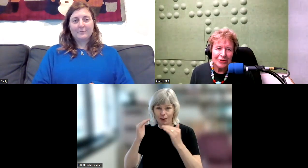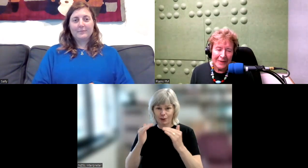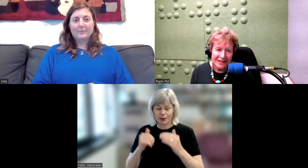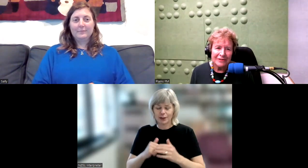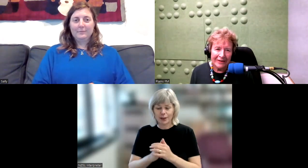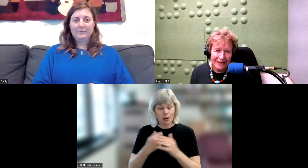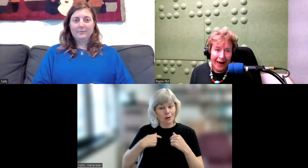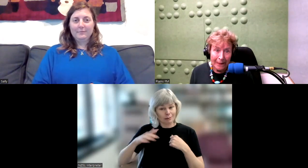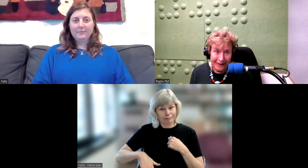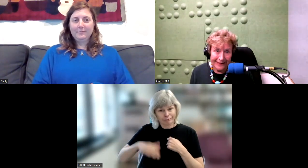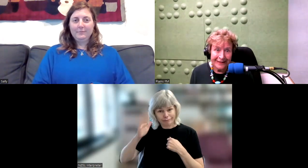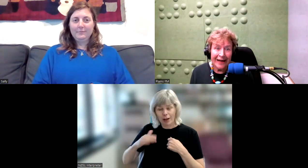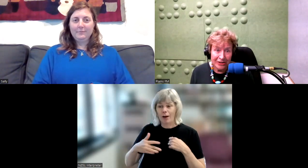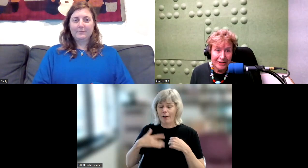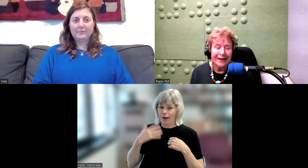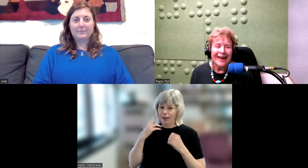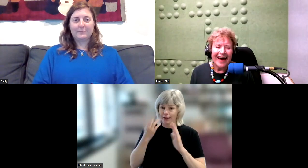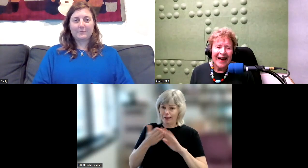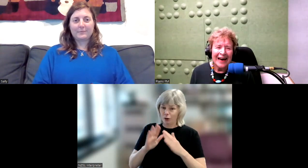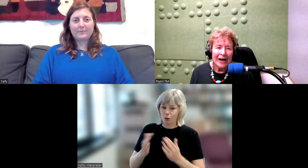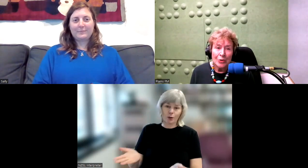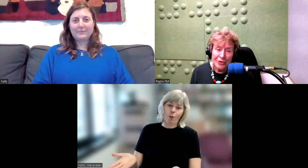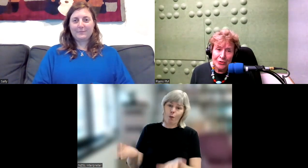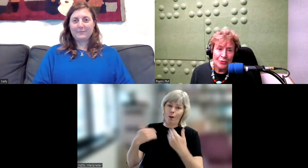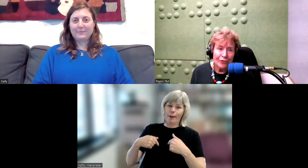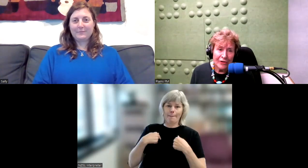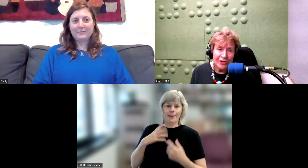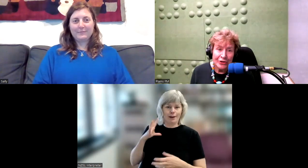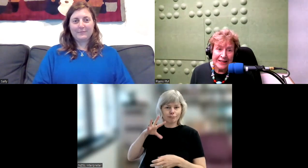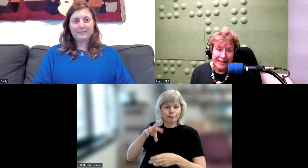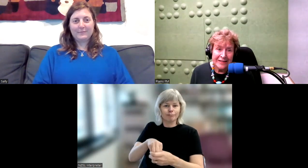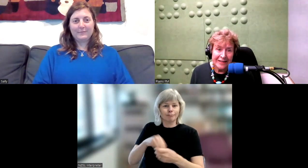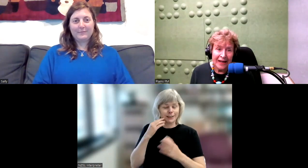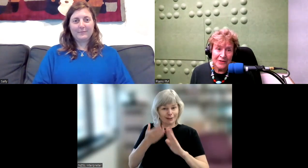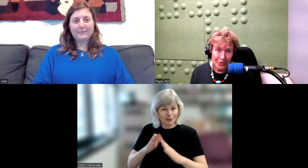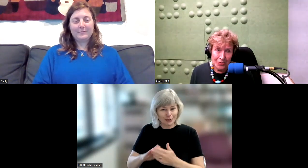to me is a very happy occasion. I also taught for over 30 years at the school.